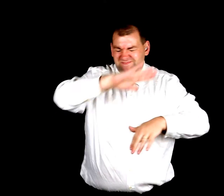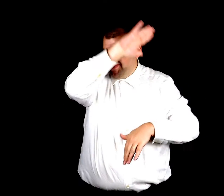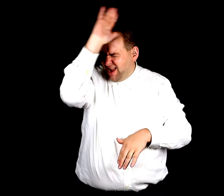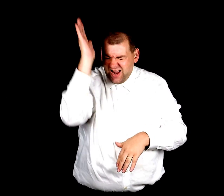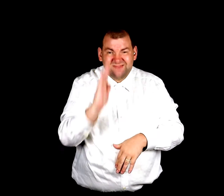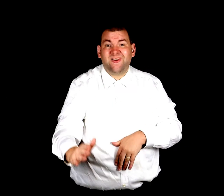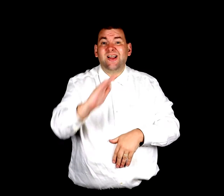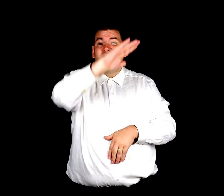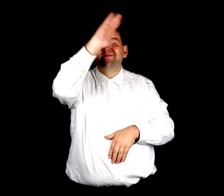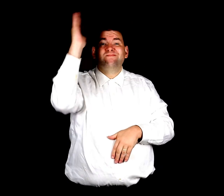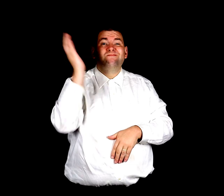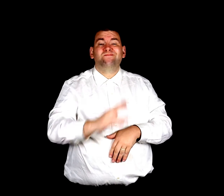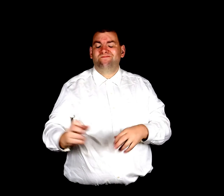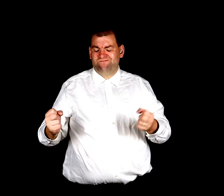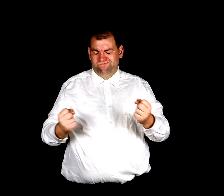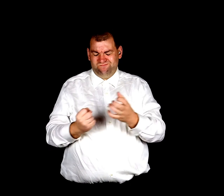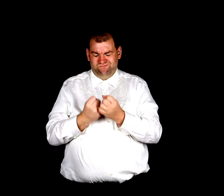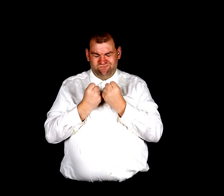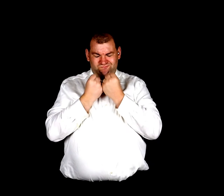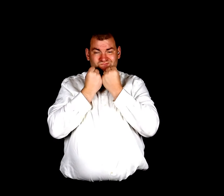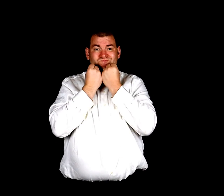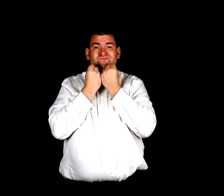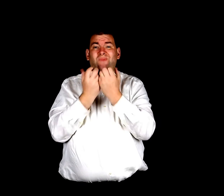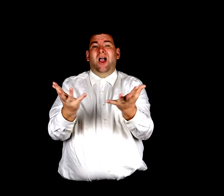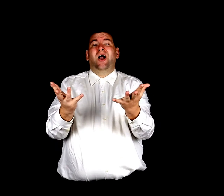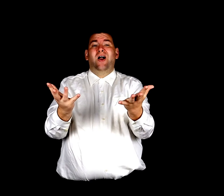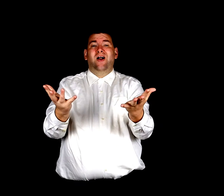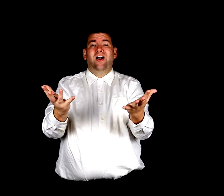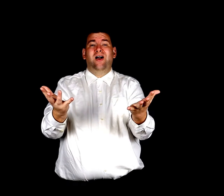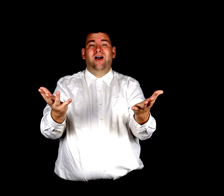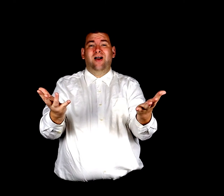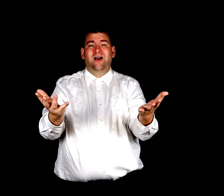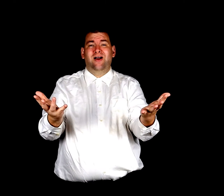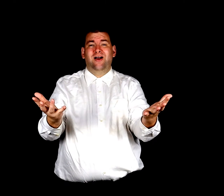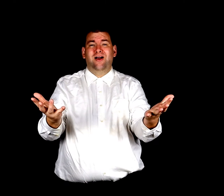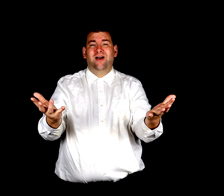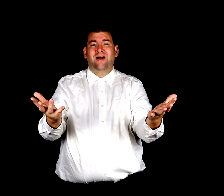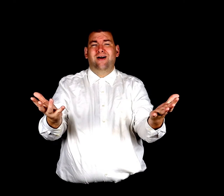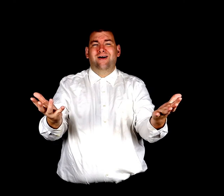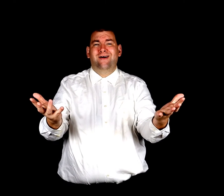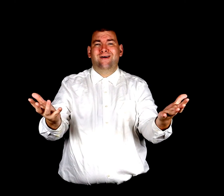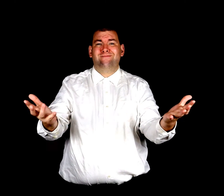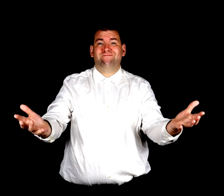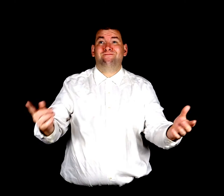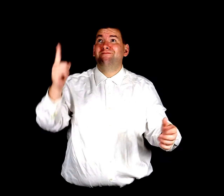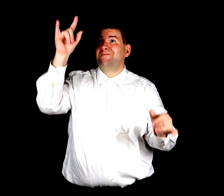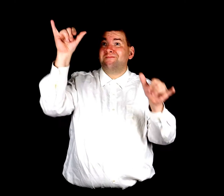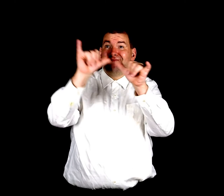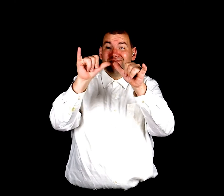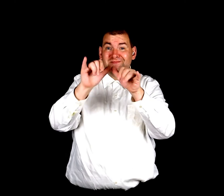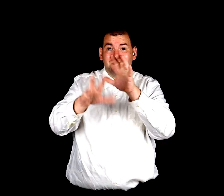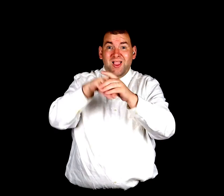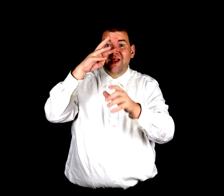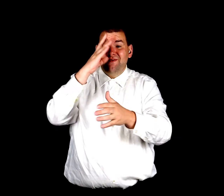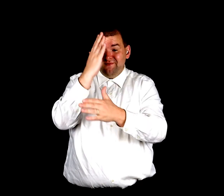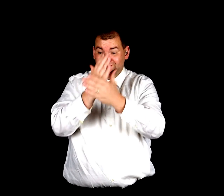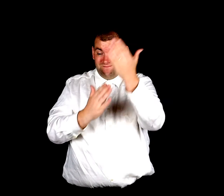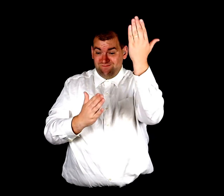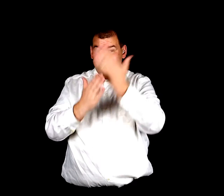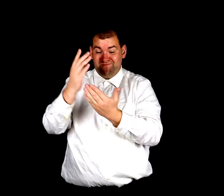he'll never, ever grow weary He brushes out the water in the hollow